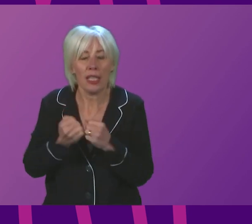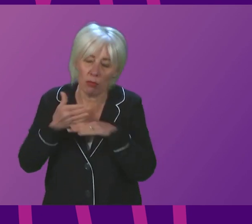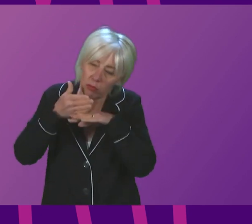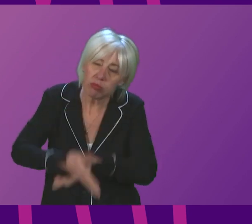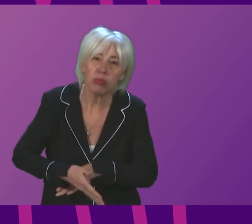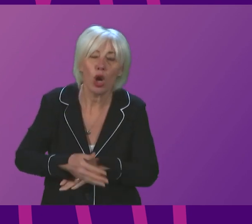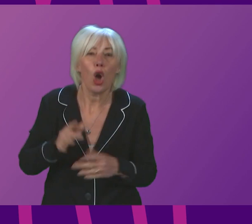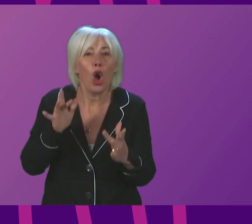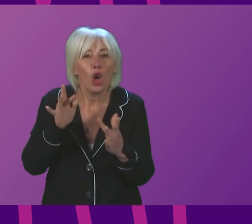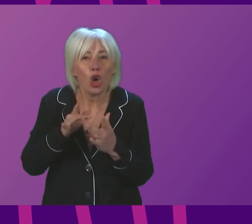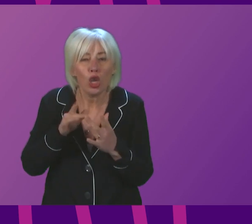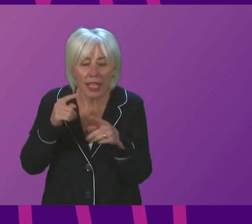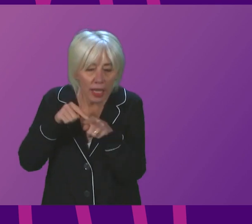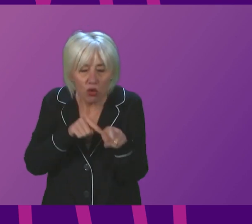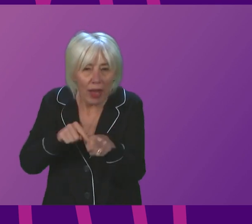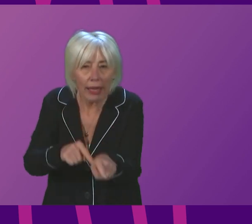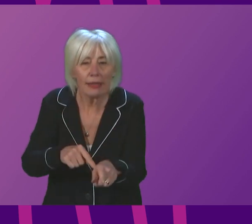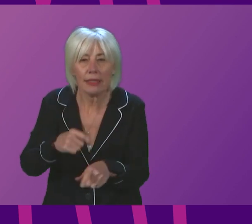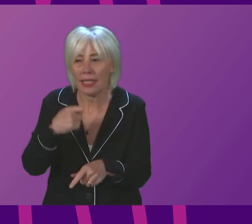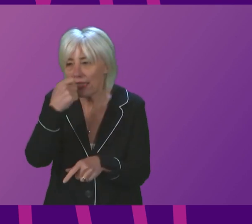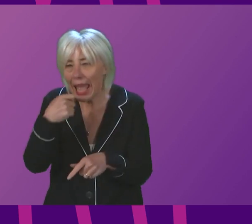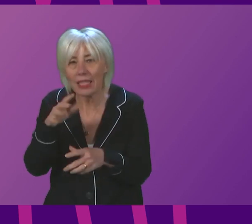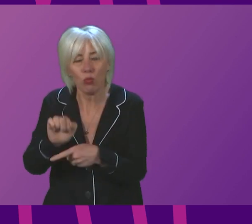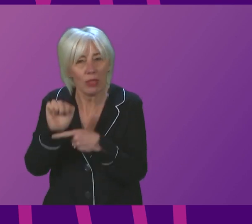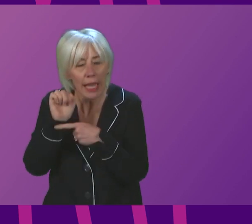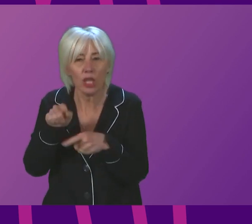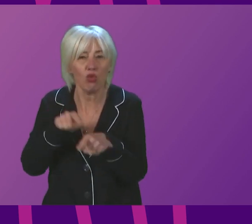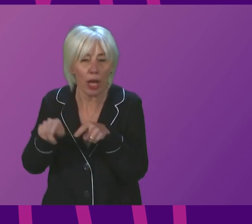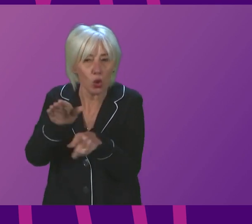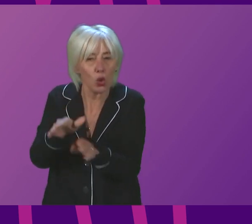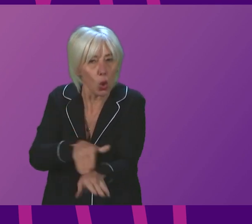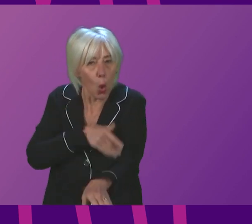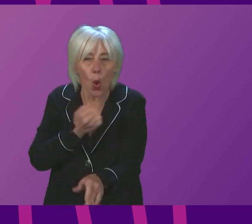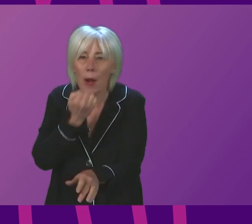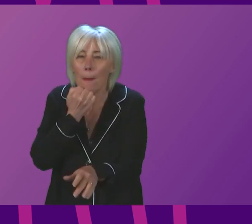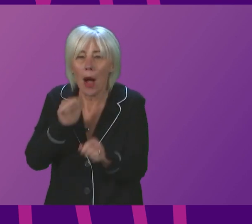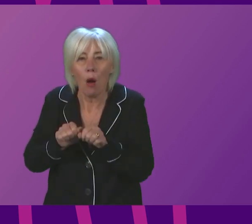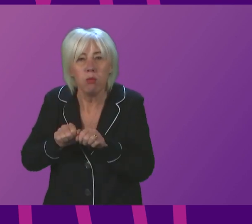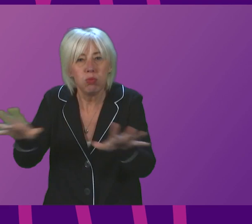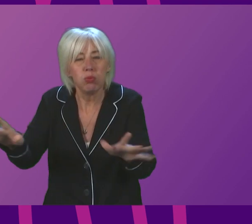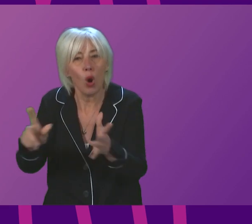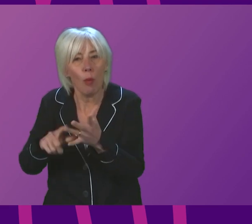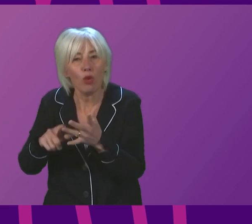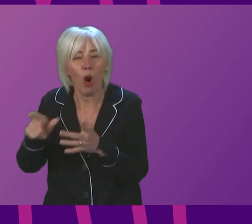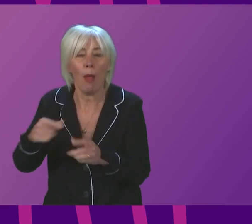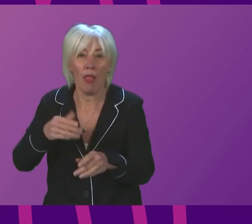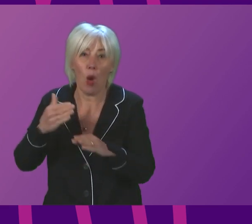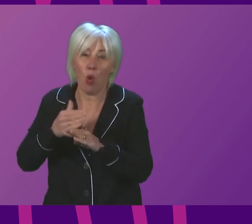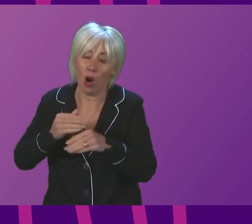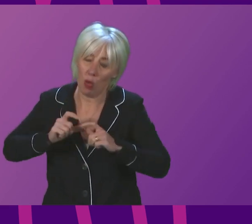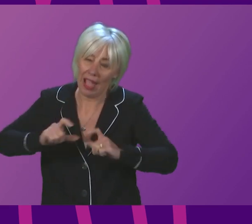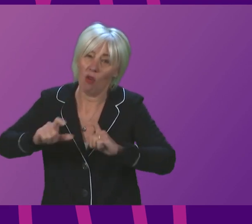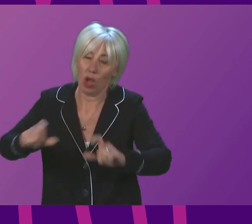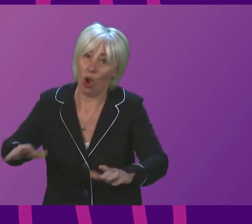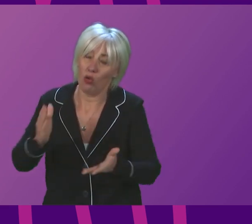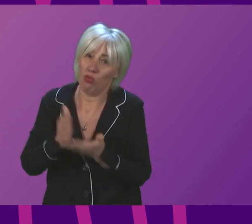tracing, testing and isolation to slow the spread of Omicron cases. That work will obviously continue, and I want to thank